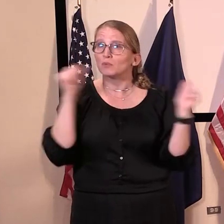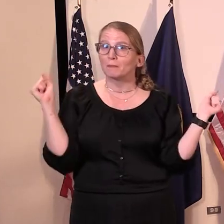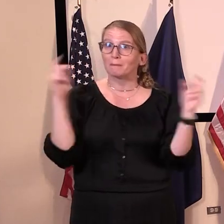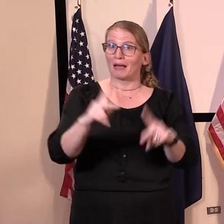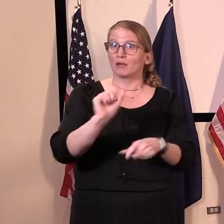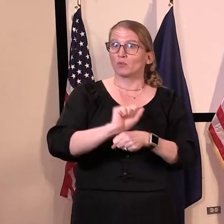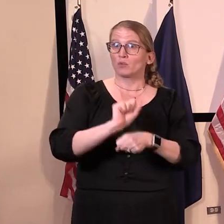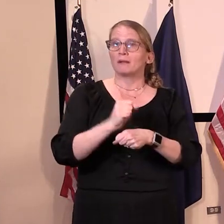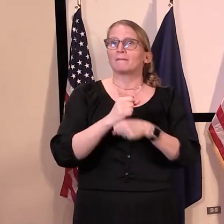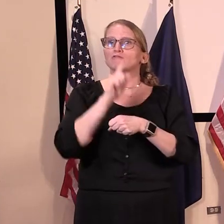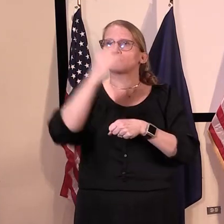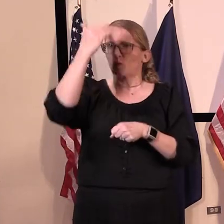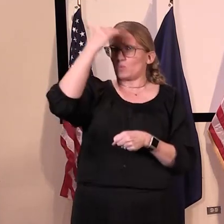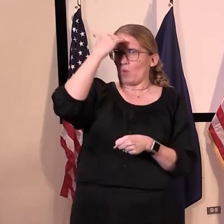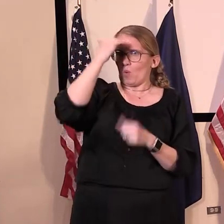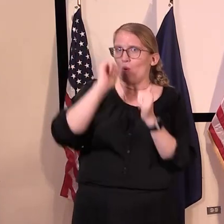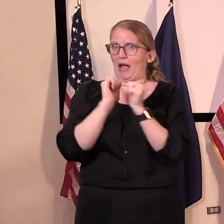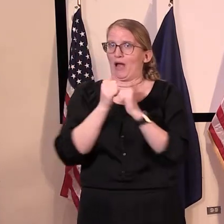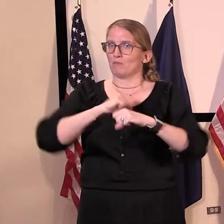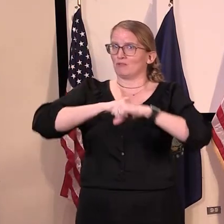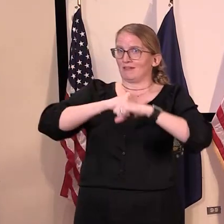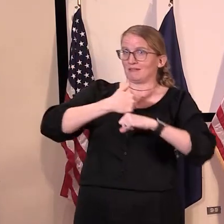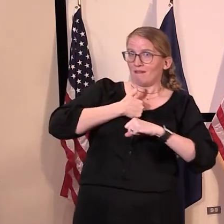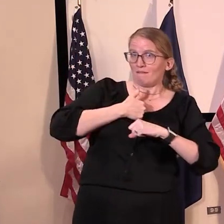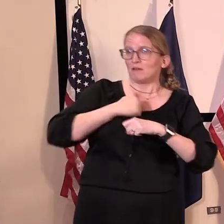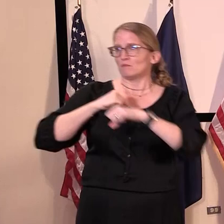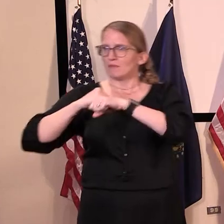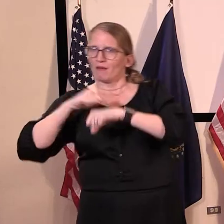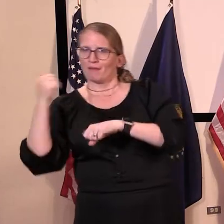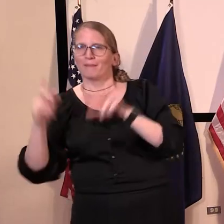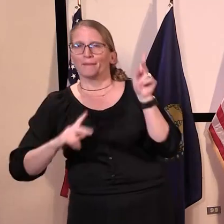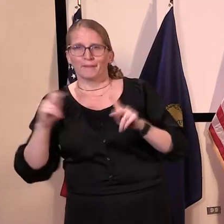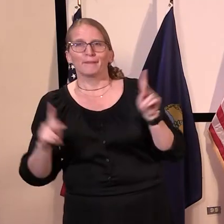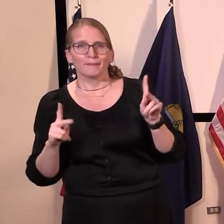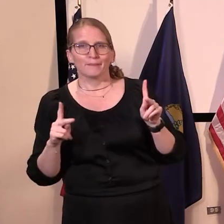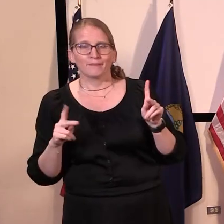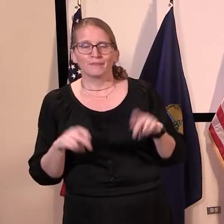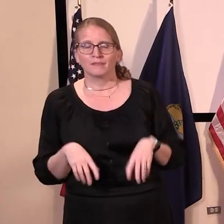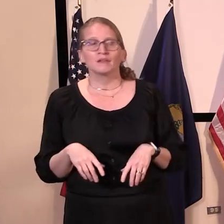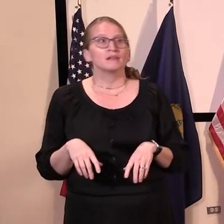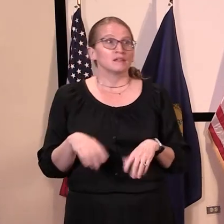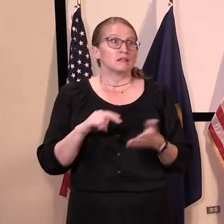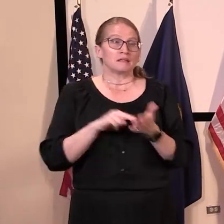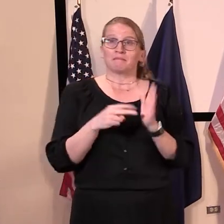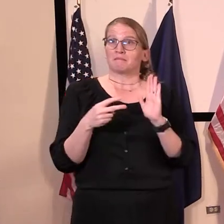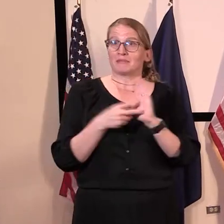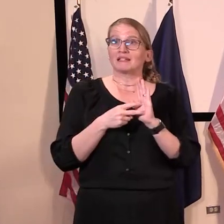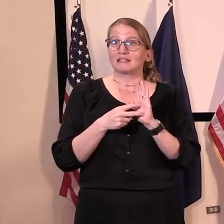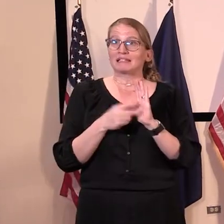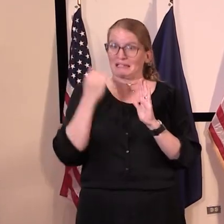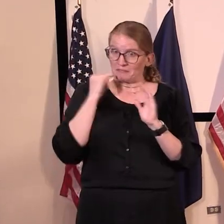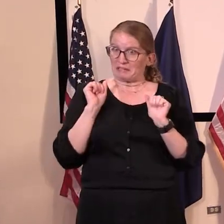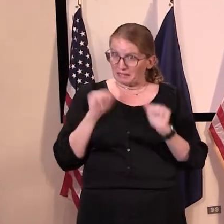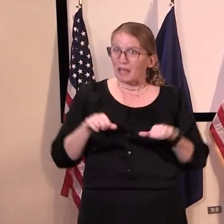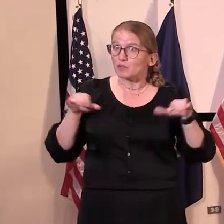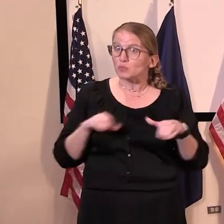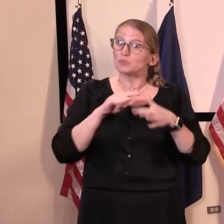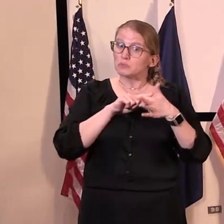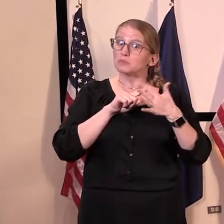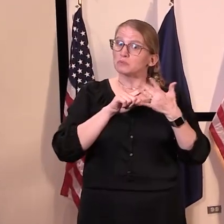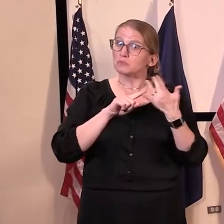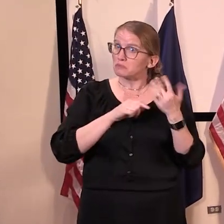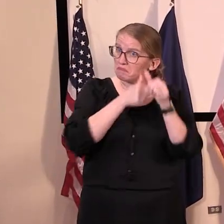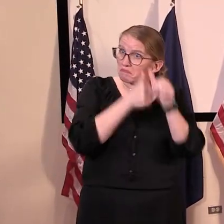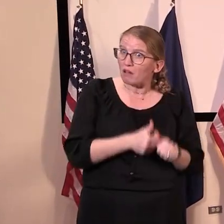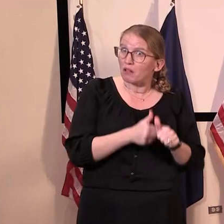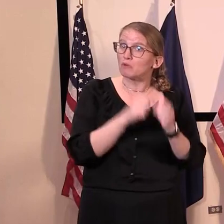they can help themselves and keep others safe. It's these kinds of steps that are going to help us continue to slowly turn the spigot